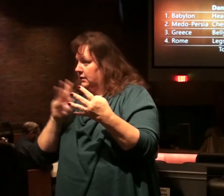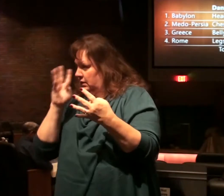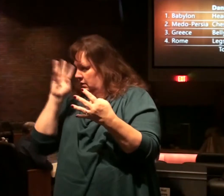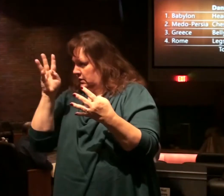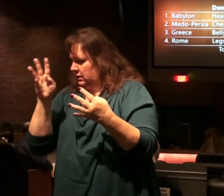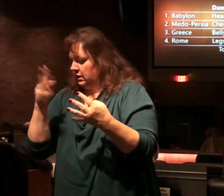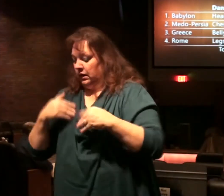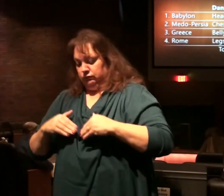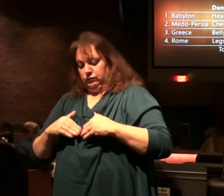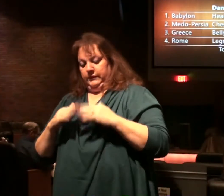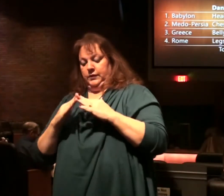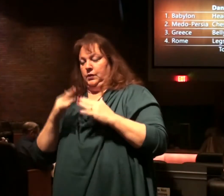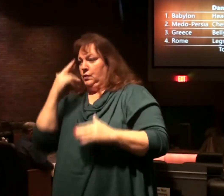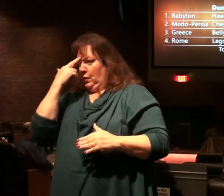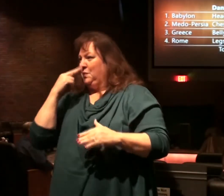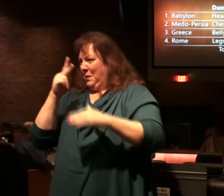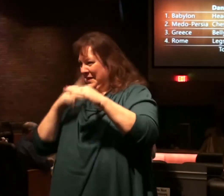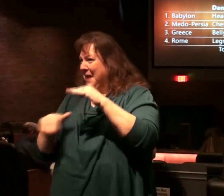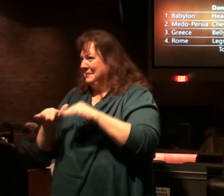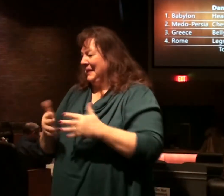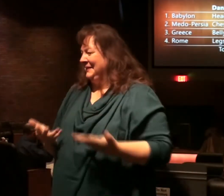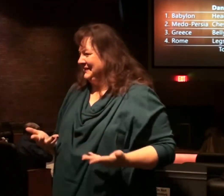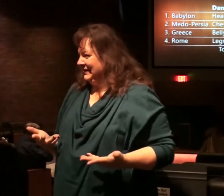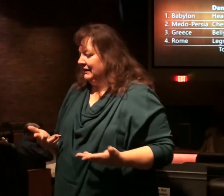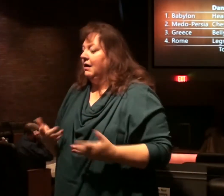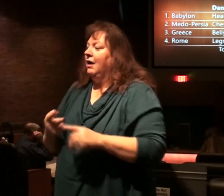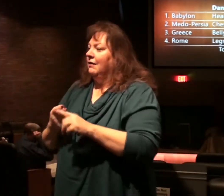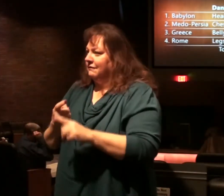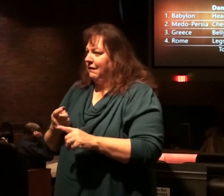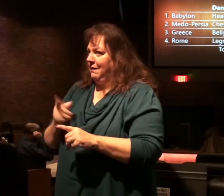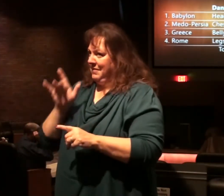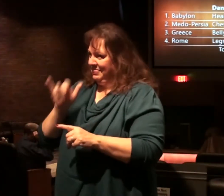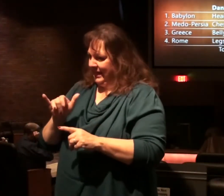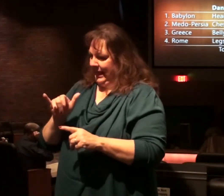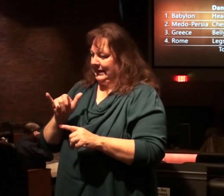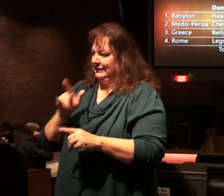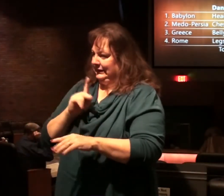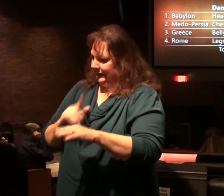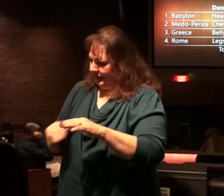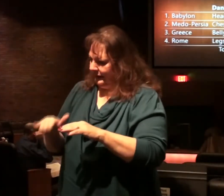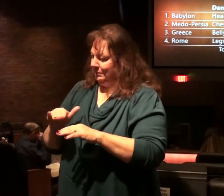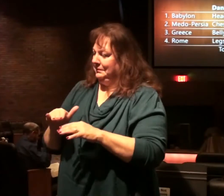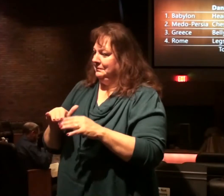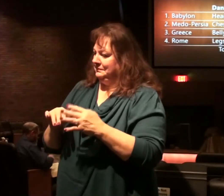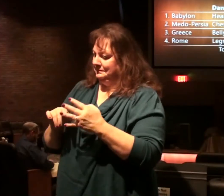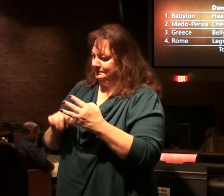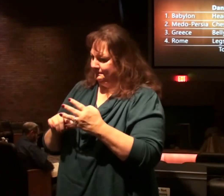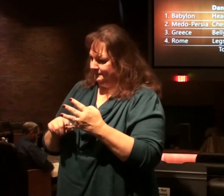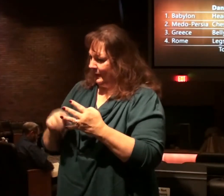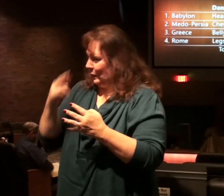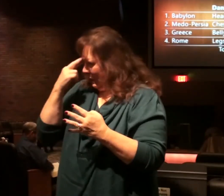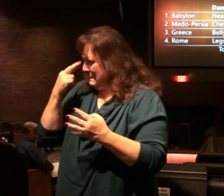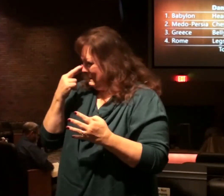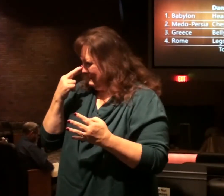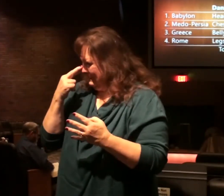but we say there'll be a revived Roman Empire. It comes out of that empire, that kingdom.